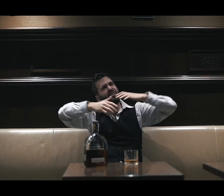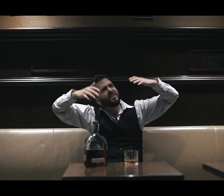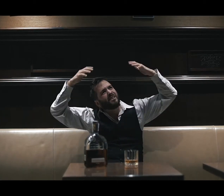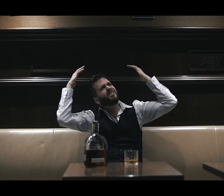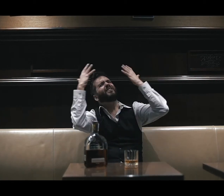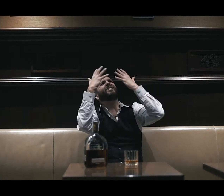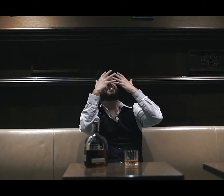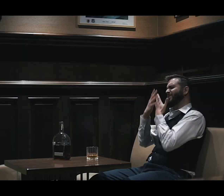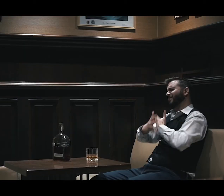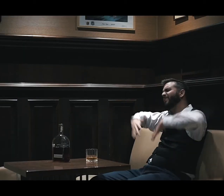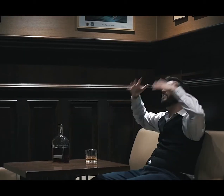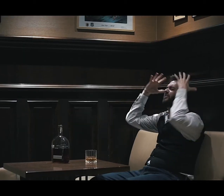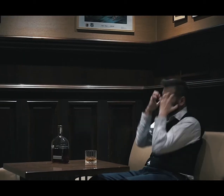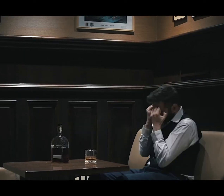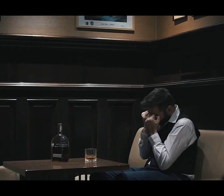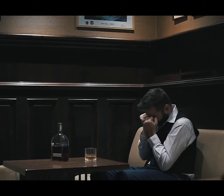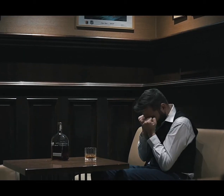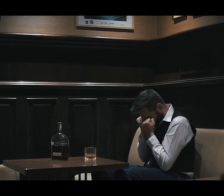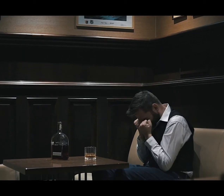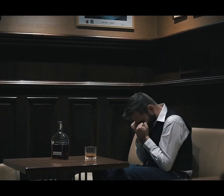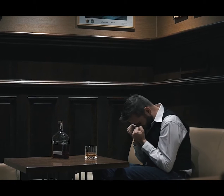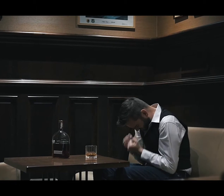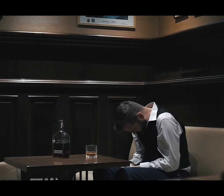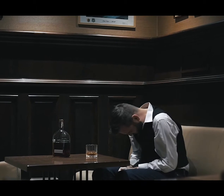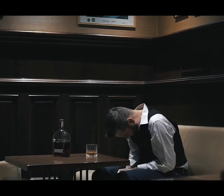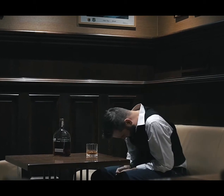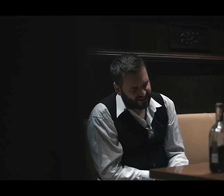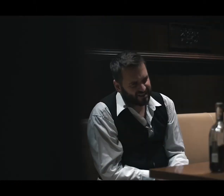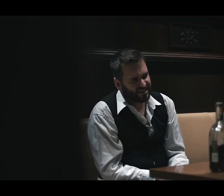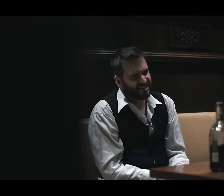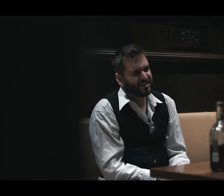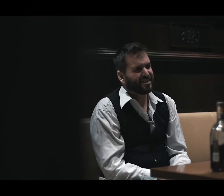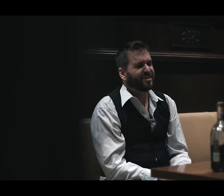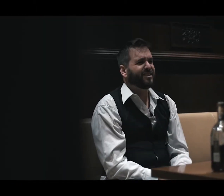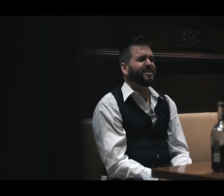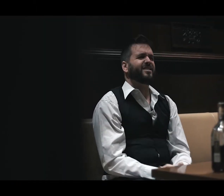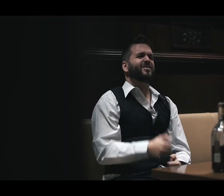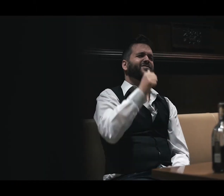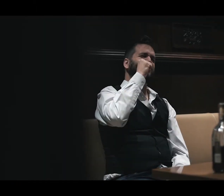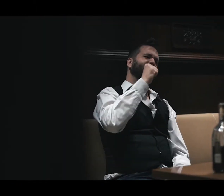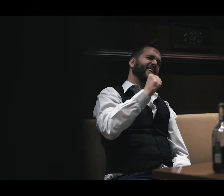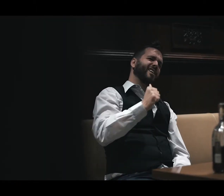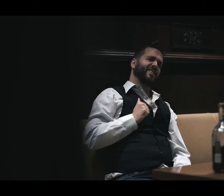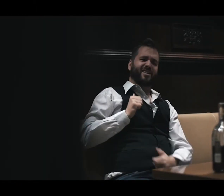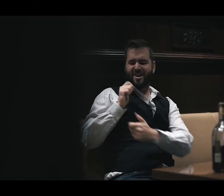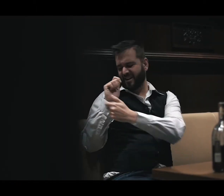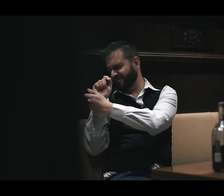be There's a shadow hanging over me Oh, yesterday